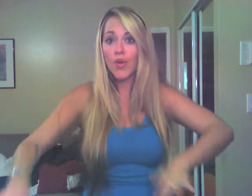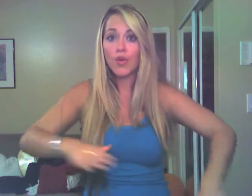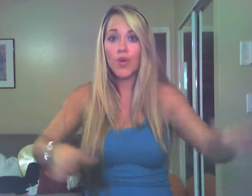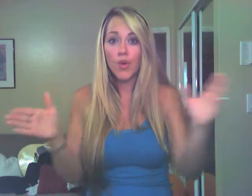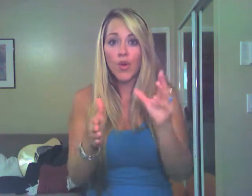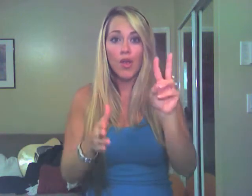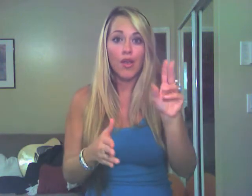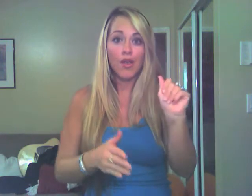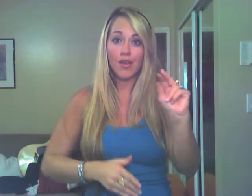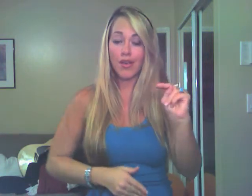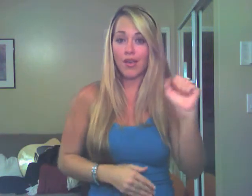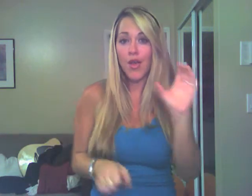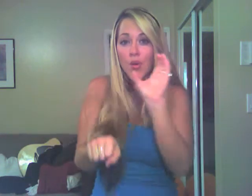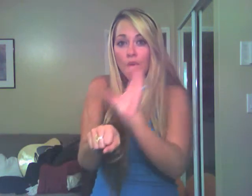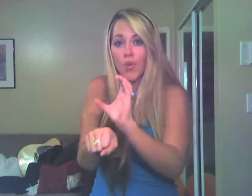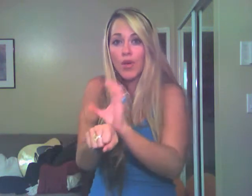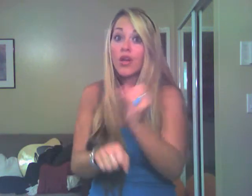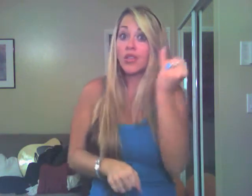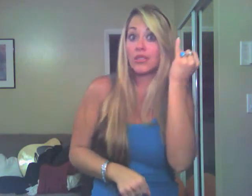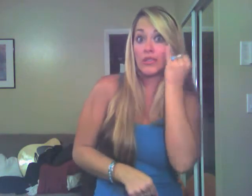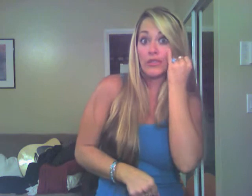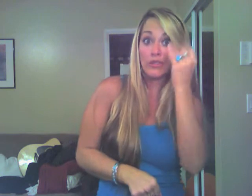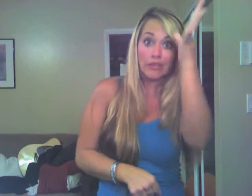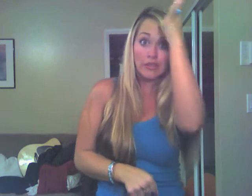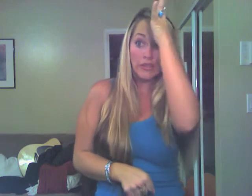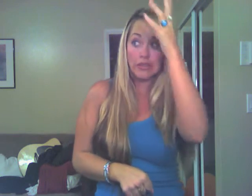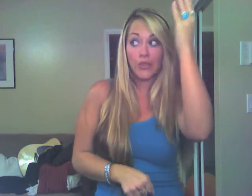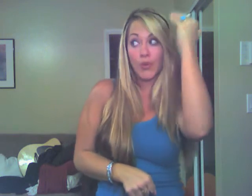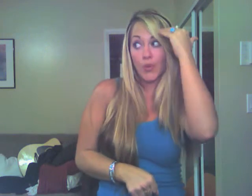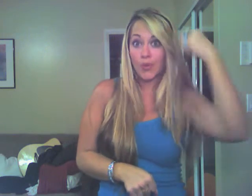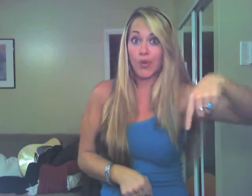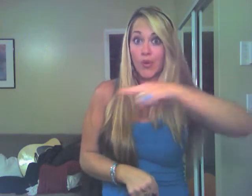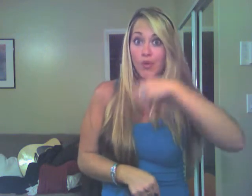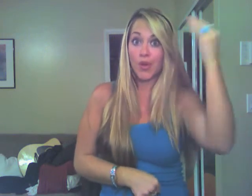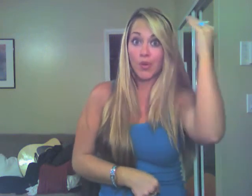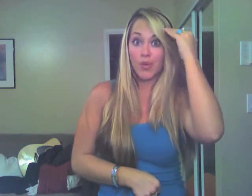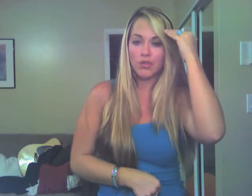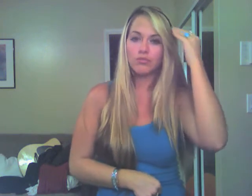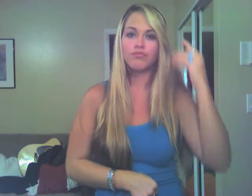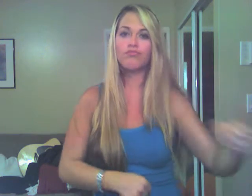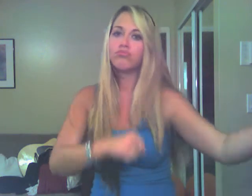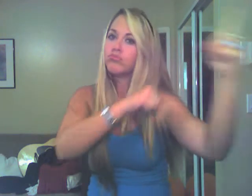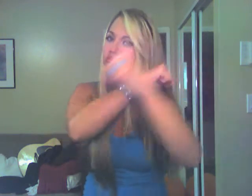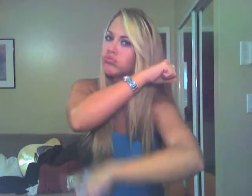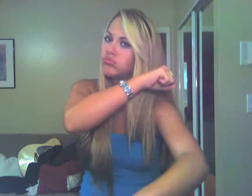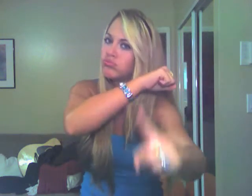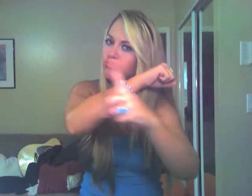vans in church. Oh, and Letty would've whooped our butts for digging up that dirt. I